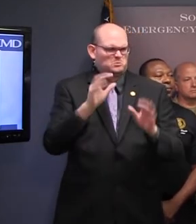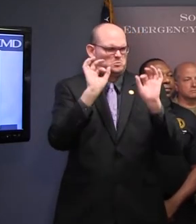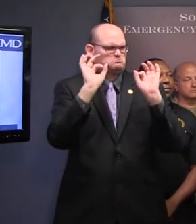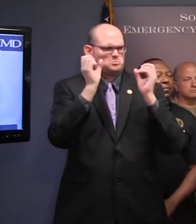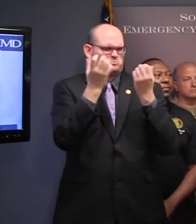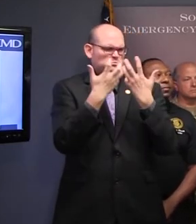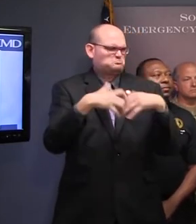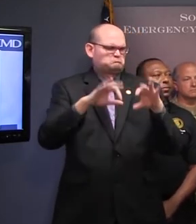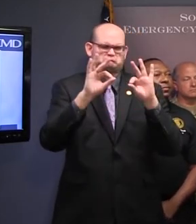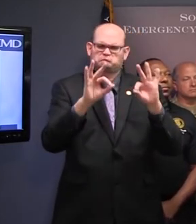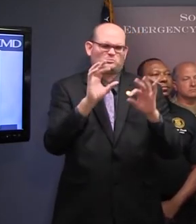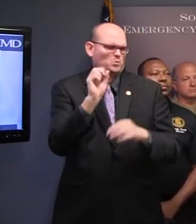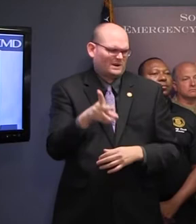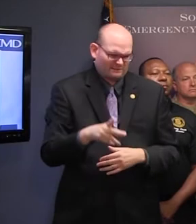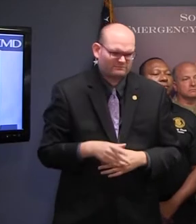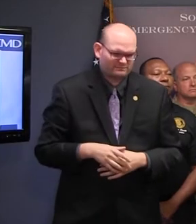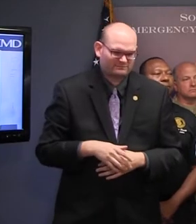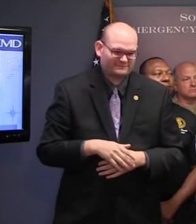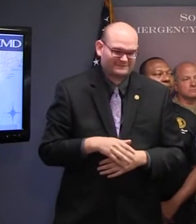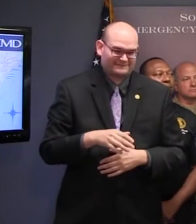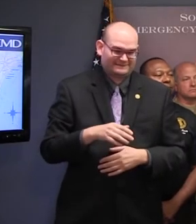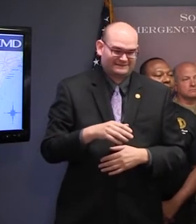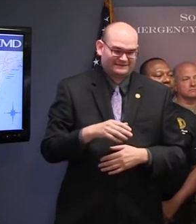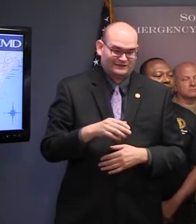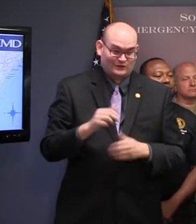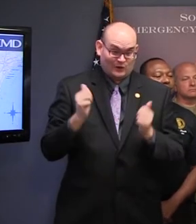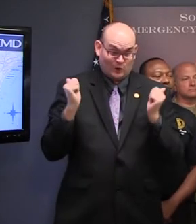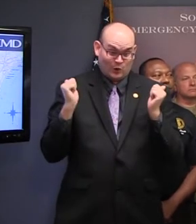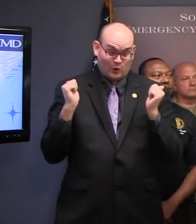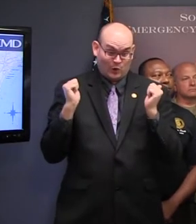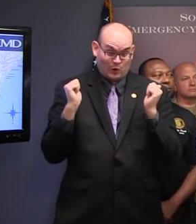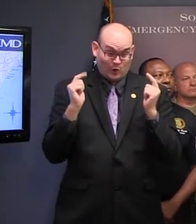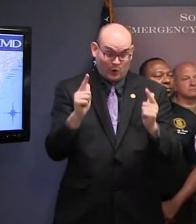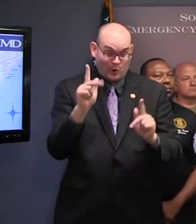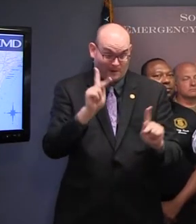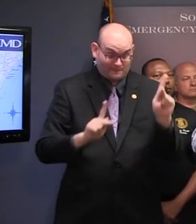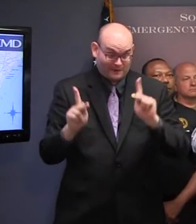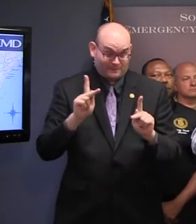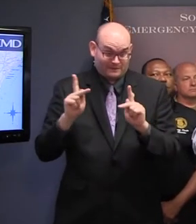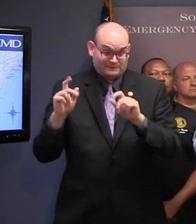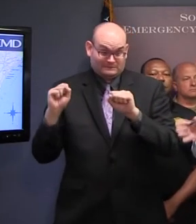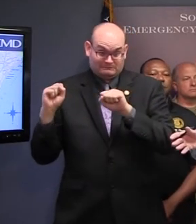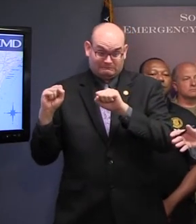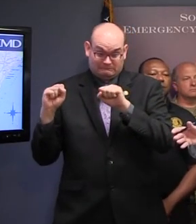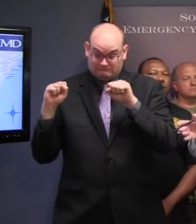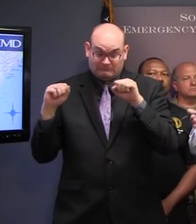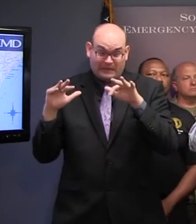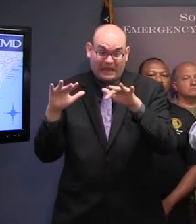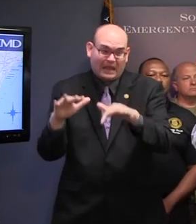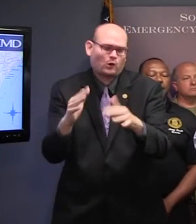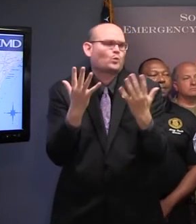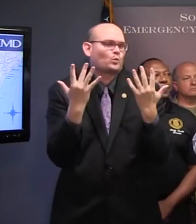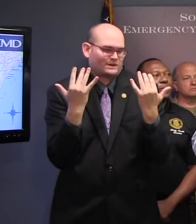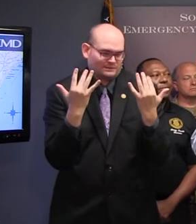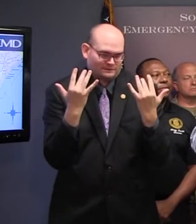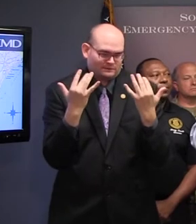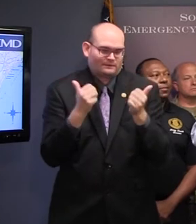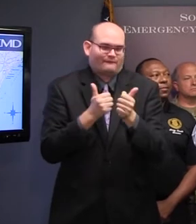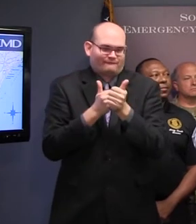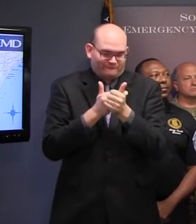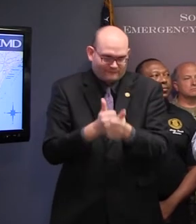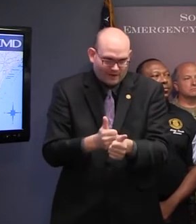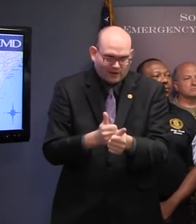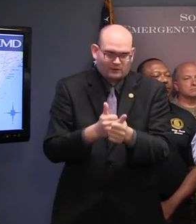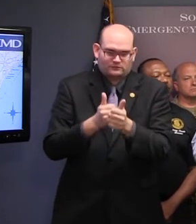but constant process that is set out by the signs and by the directions